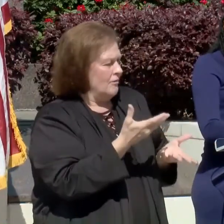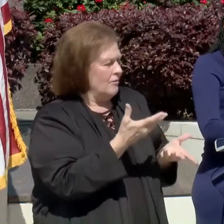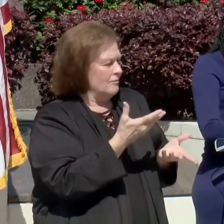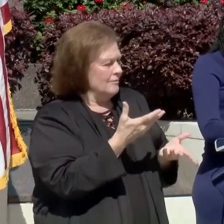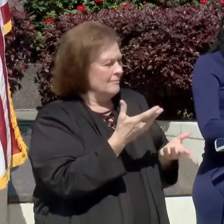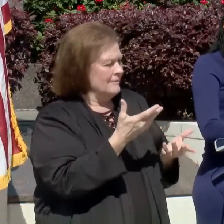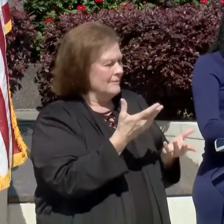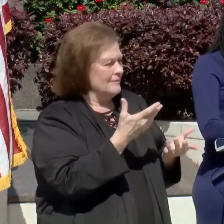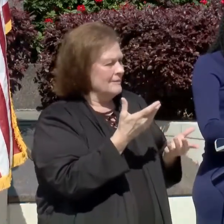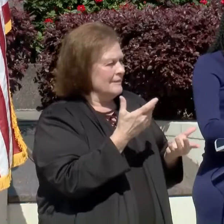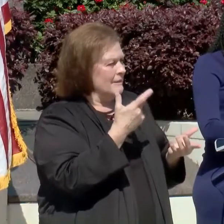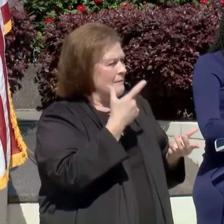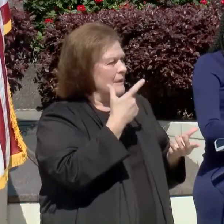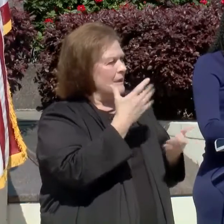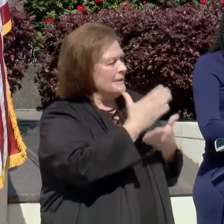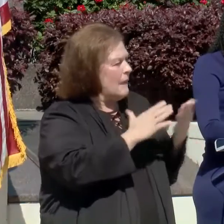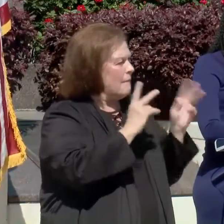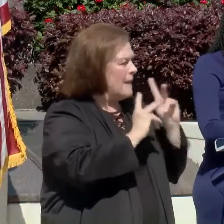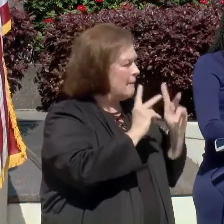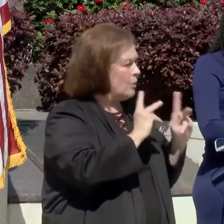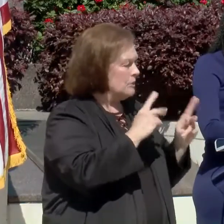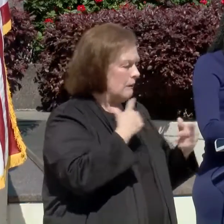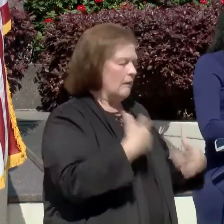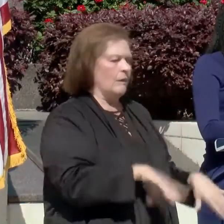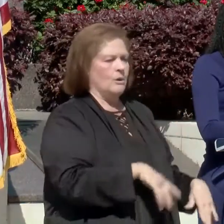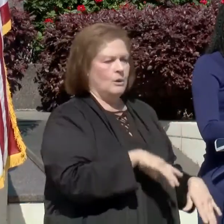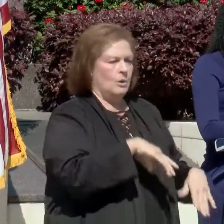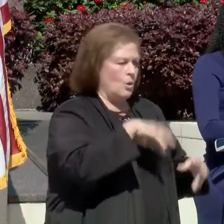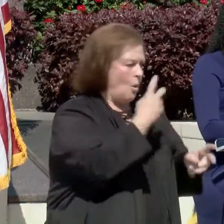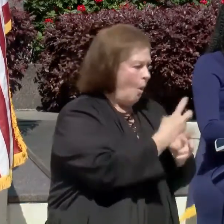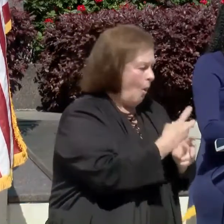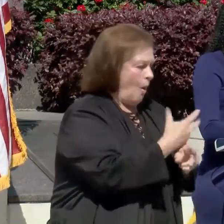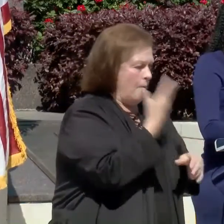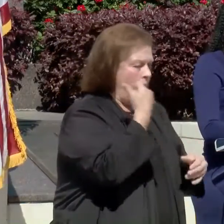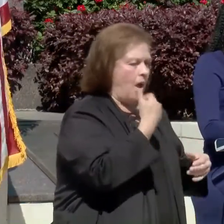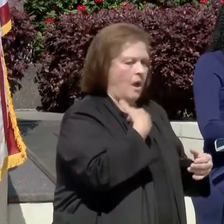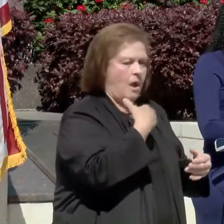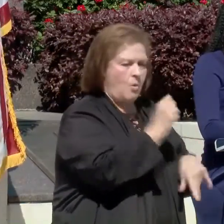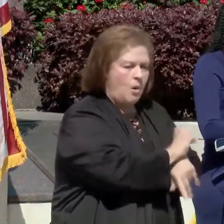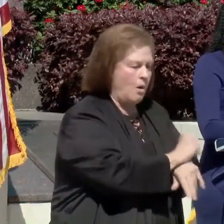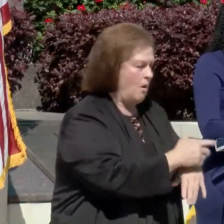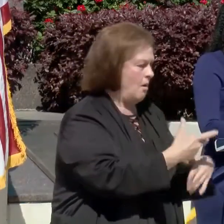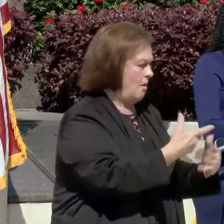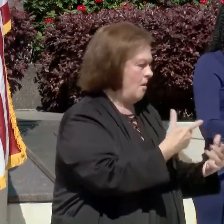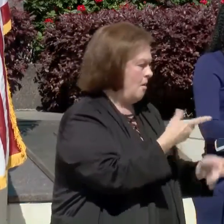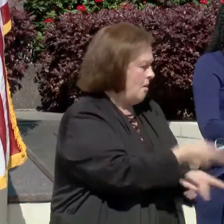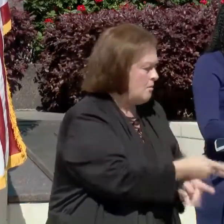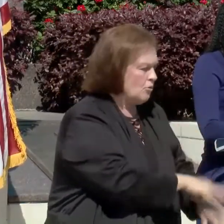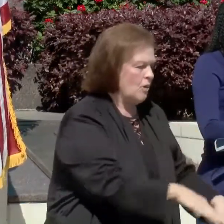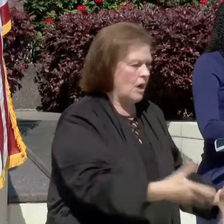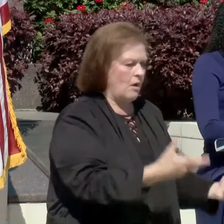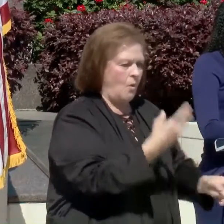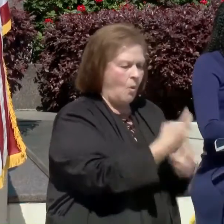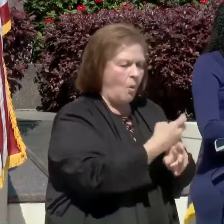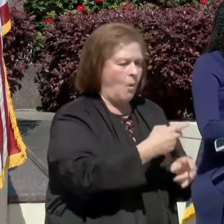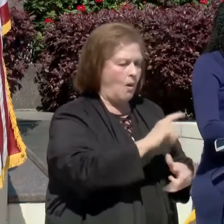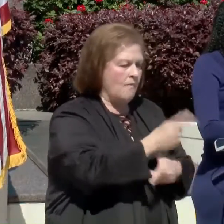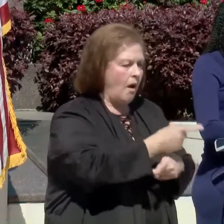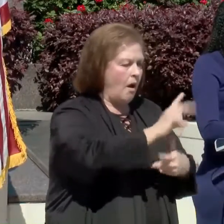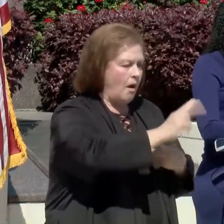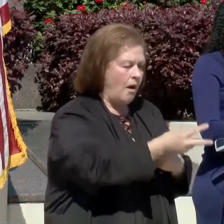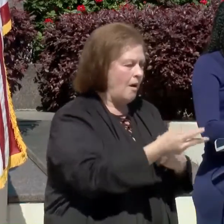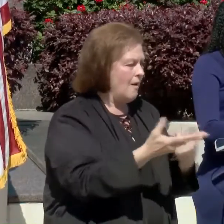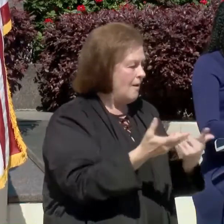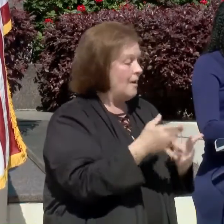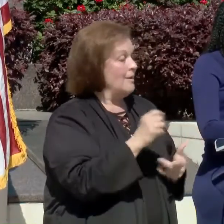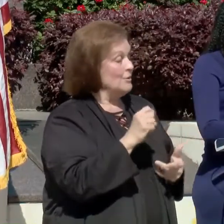it's disruptive to their livelihood to come out for a vaccine. They work odd hours. They have child care issues. And so to only have